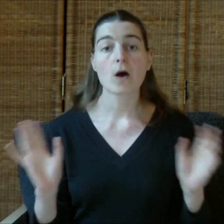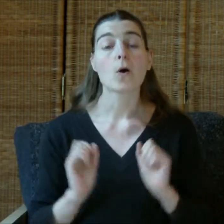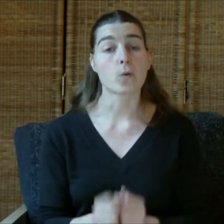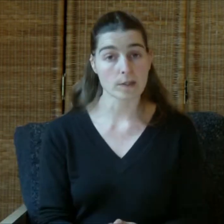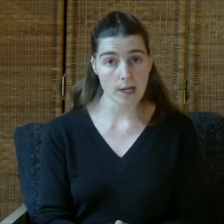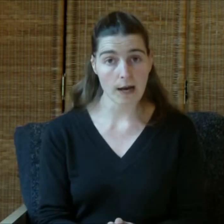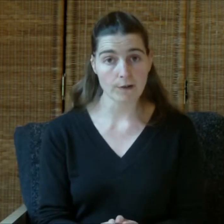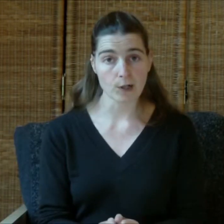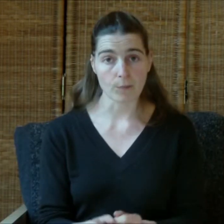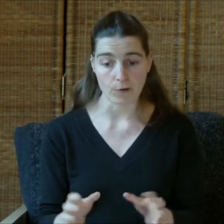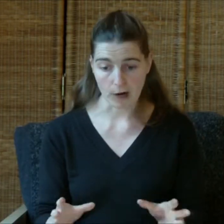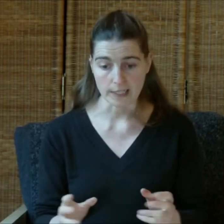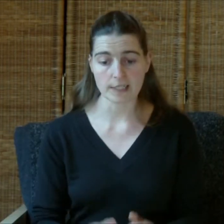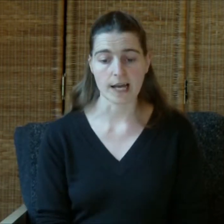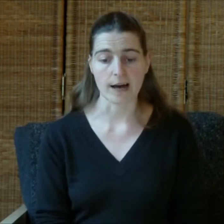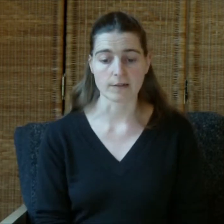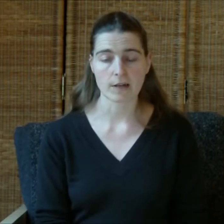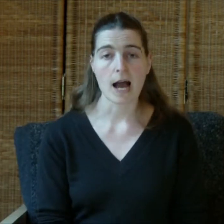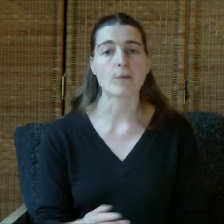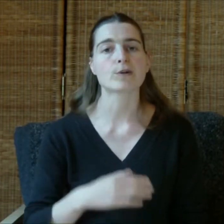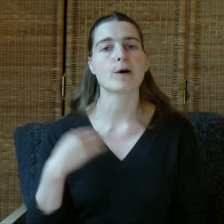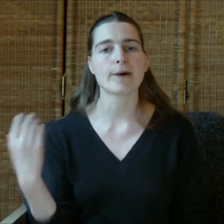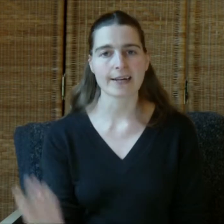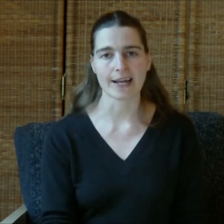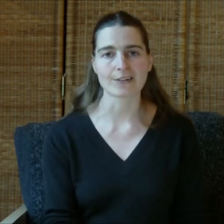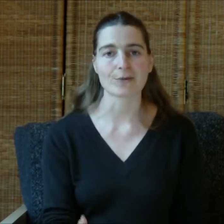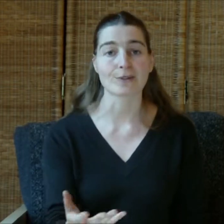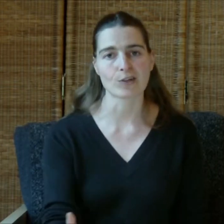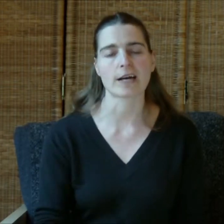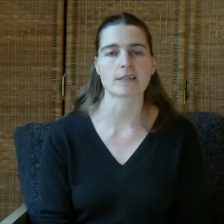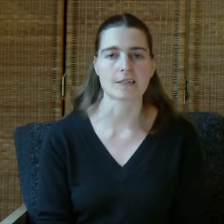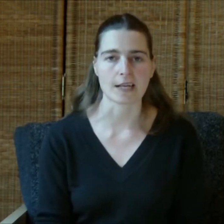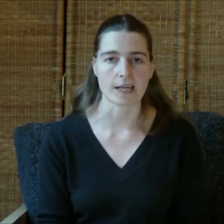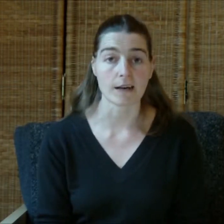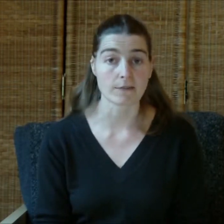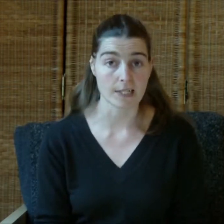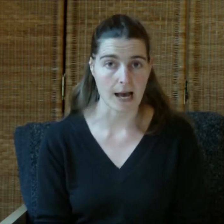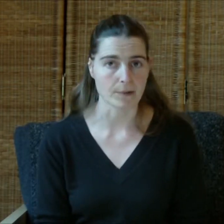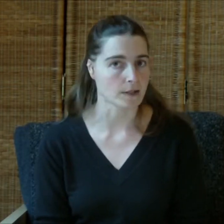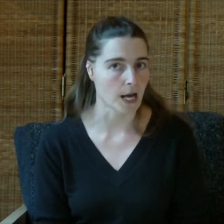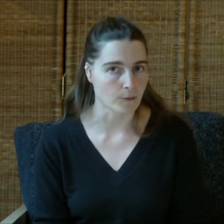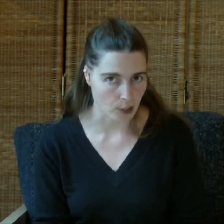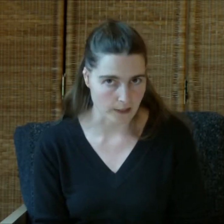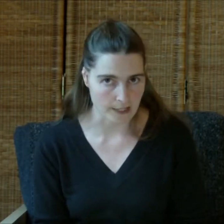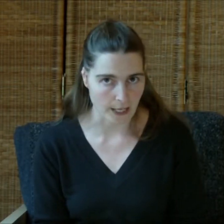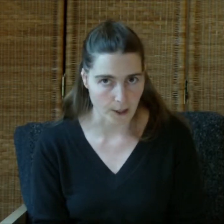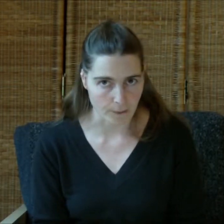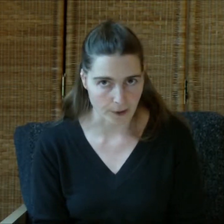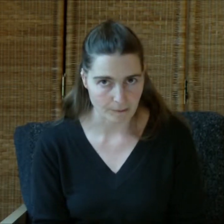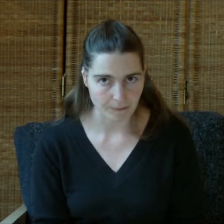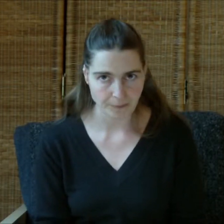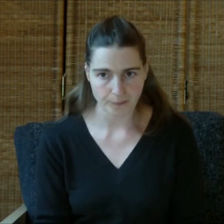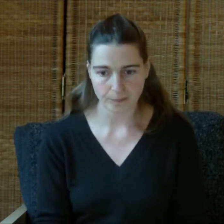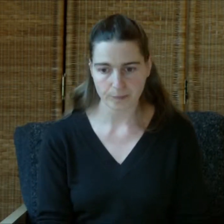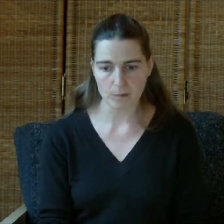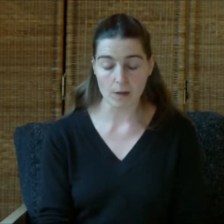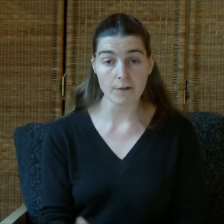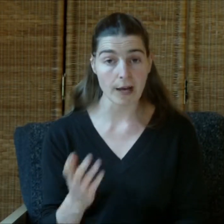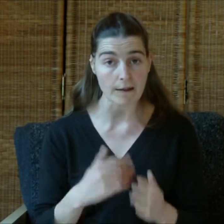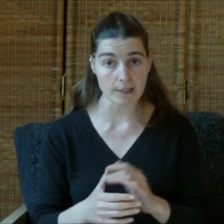Once you have your number, write it down and we'll come back later and we'll check to see if the tapping has helped change that number. If you haven't